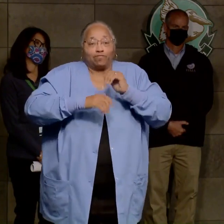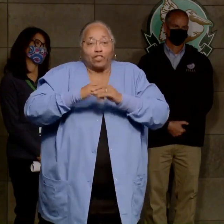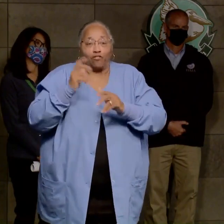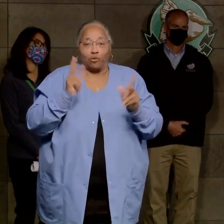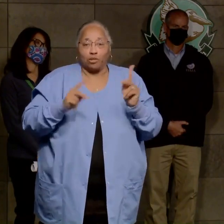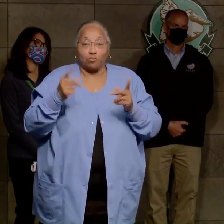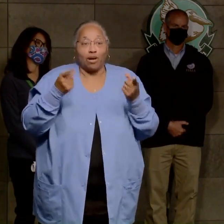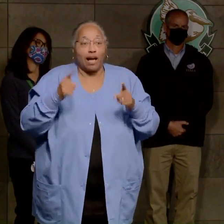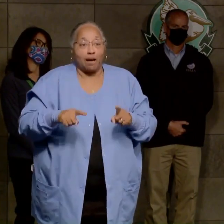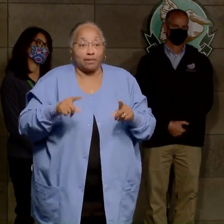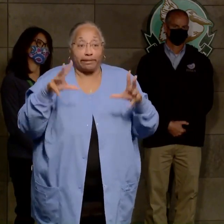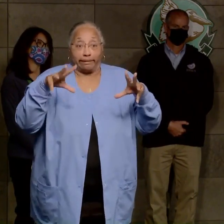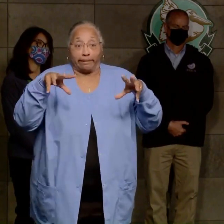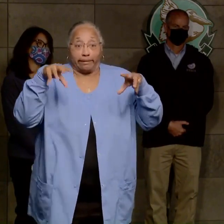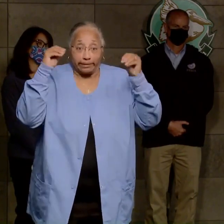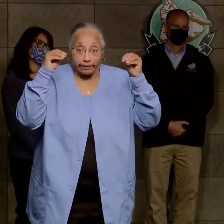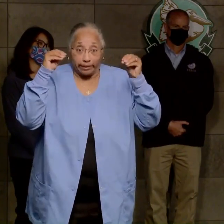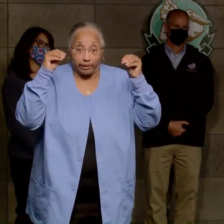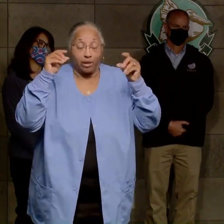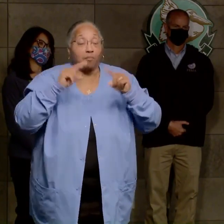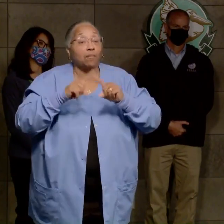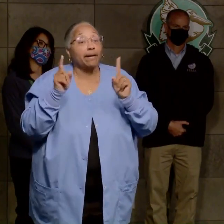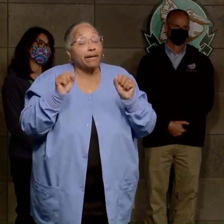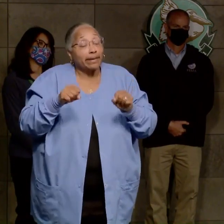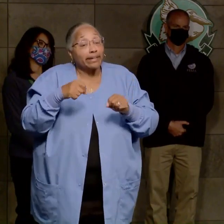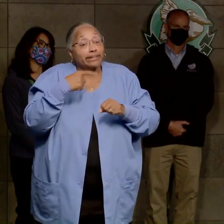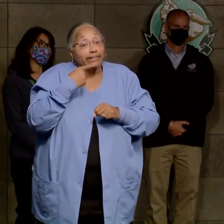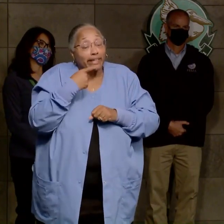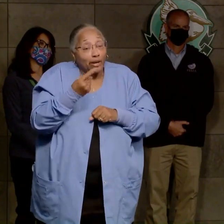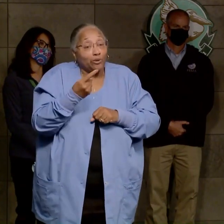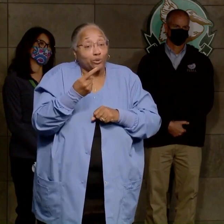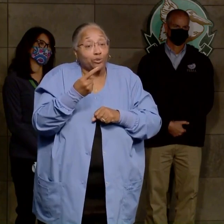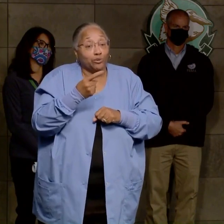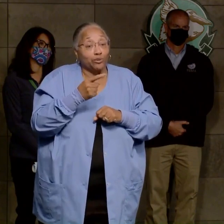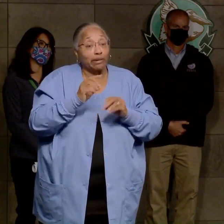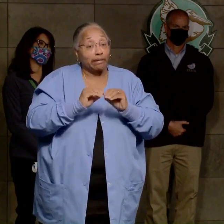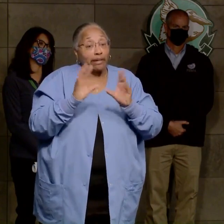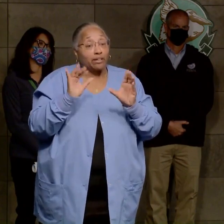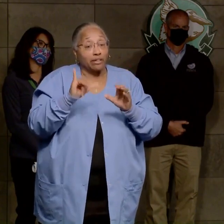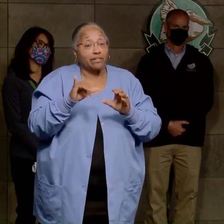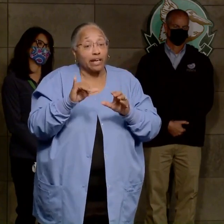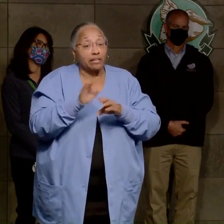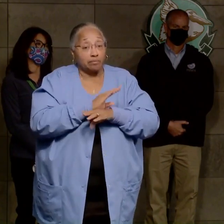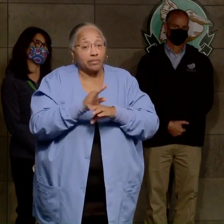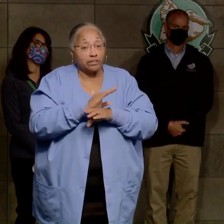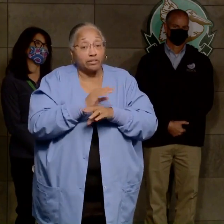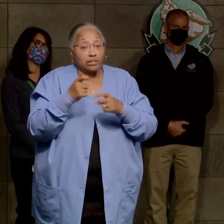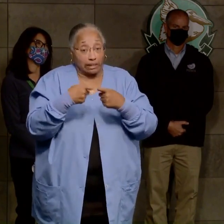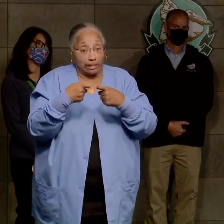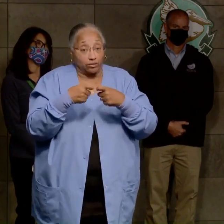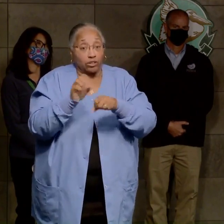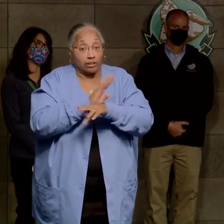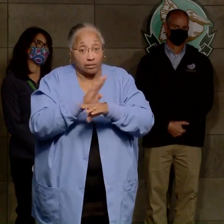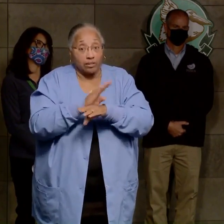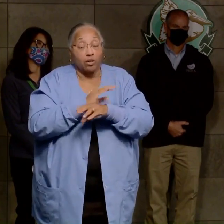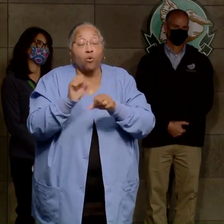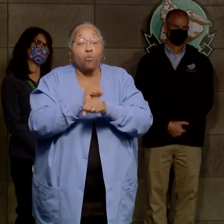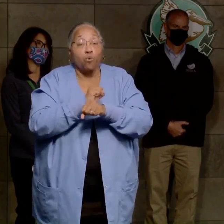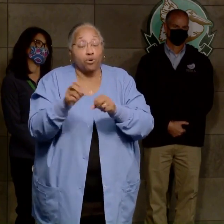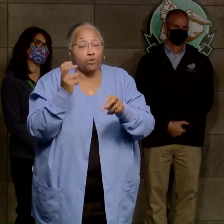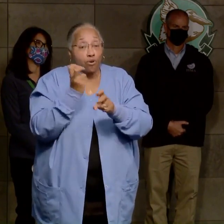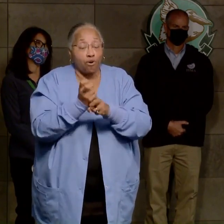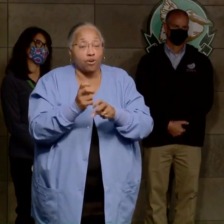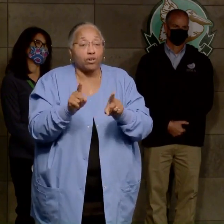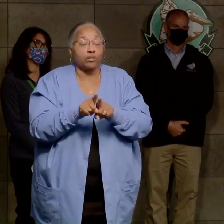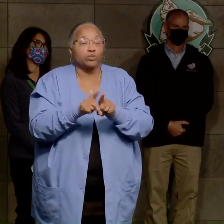when the lights are out, other than I can assure you that these companies are working very, very hard. There's one more